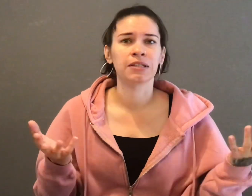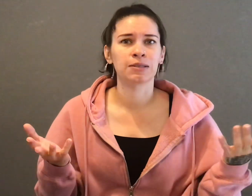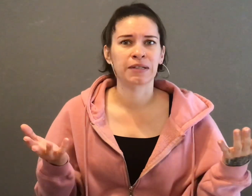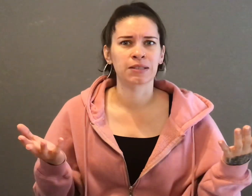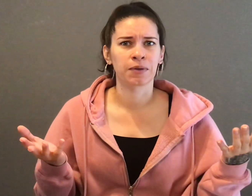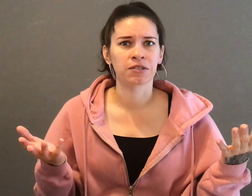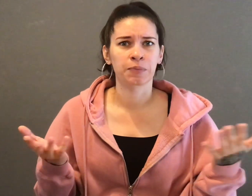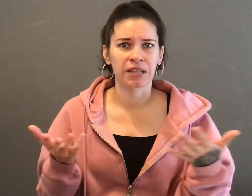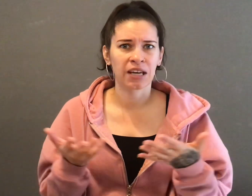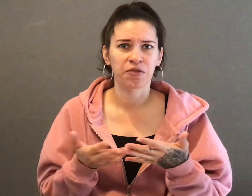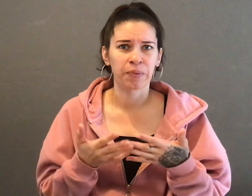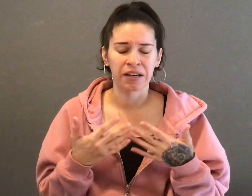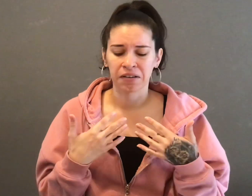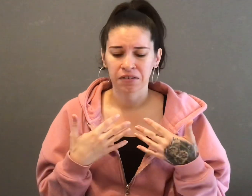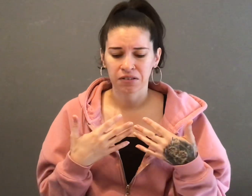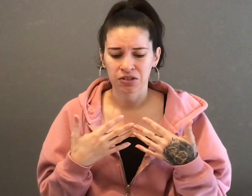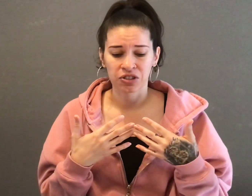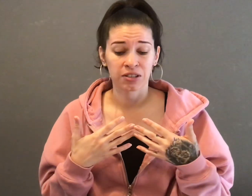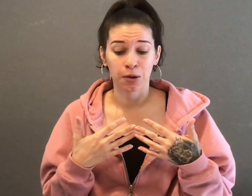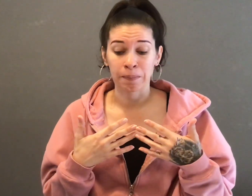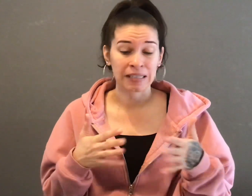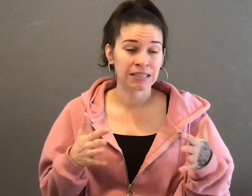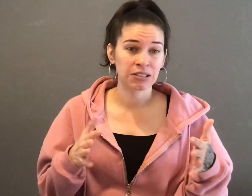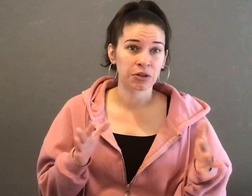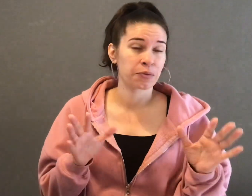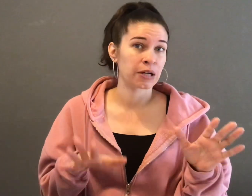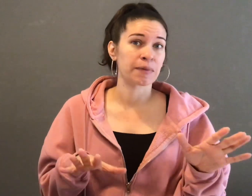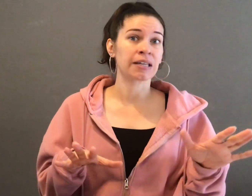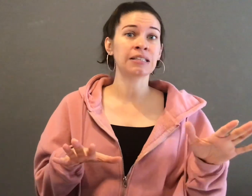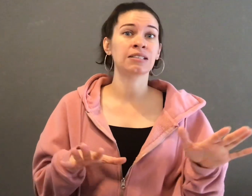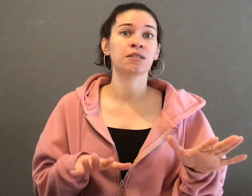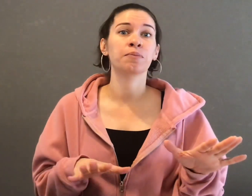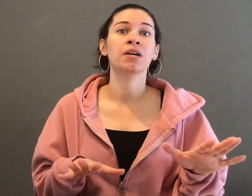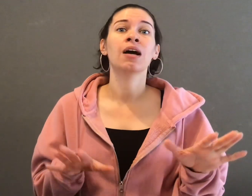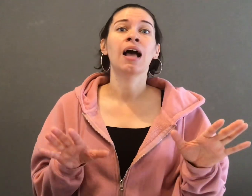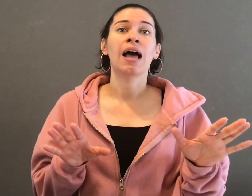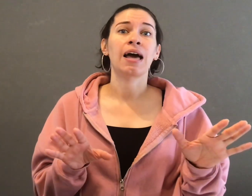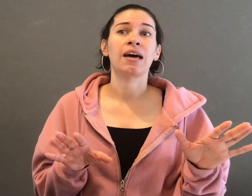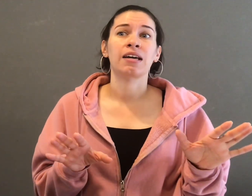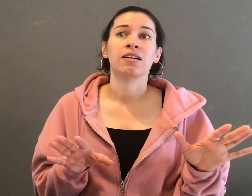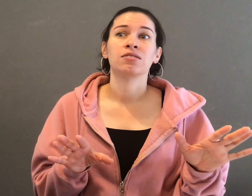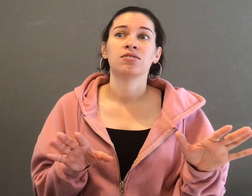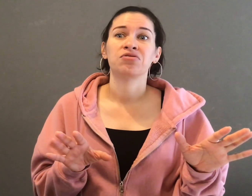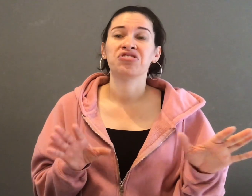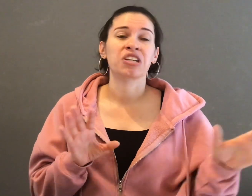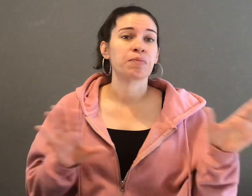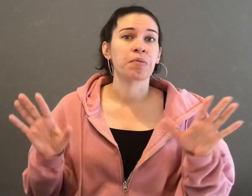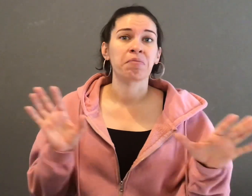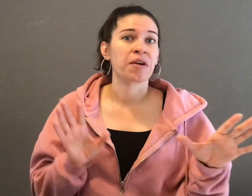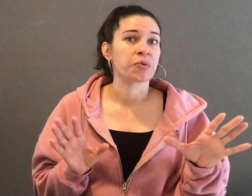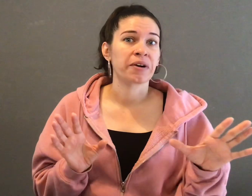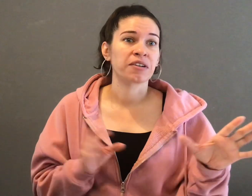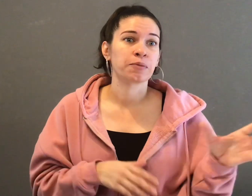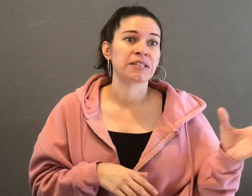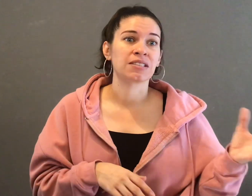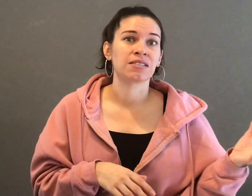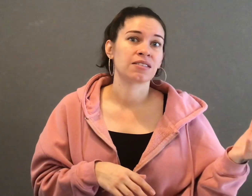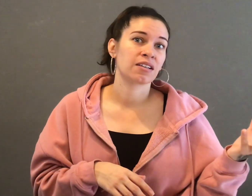these maze balls, but they have been just amazing. So I'd recommend get some and just keep them everywhere. Even my son's like